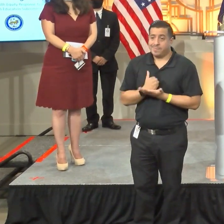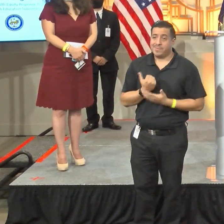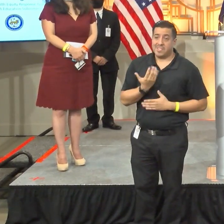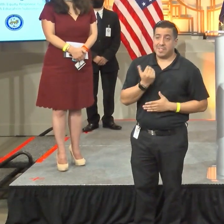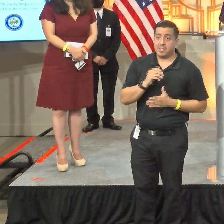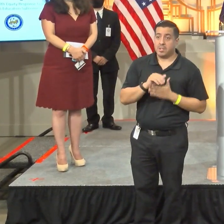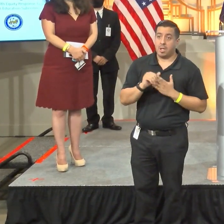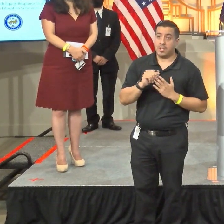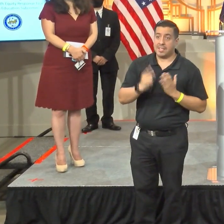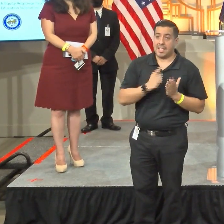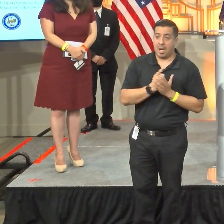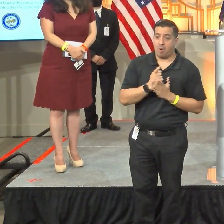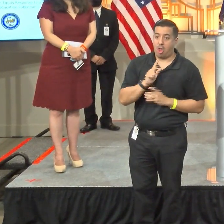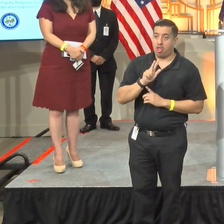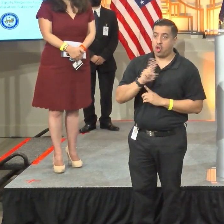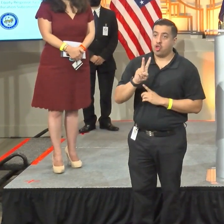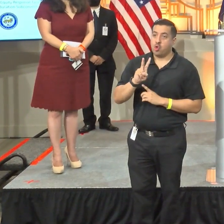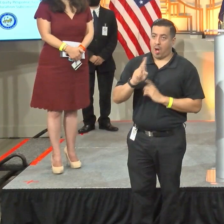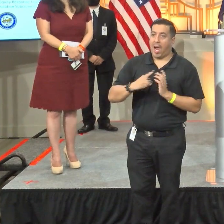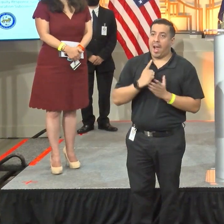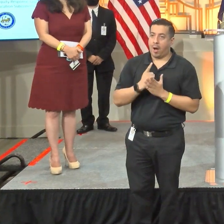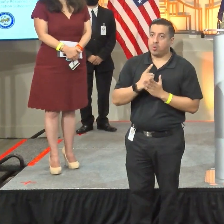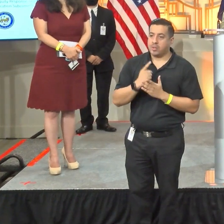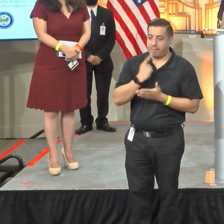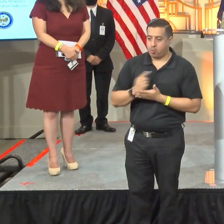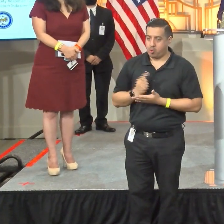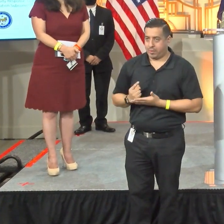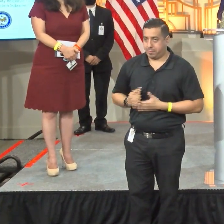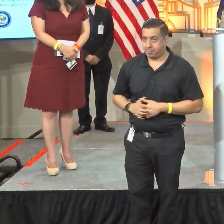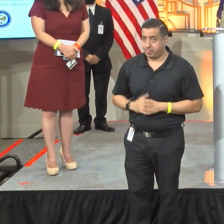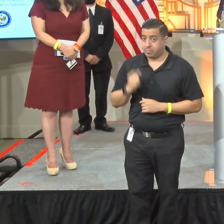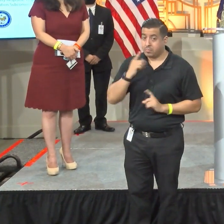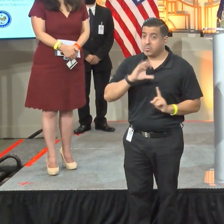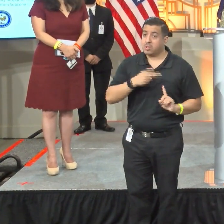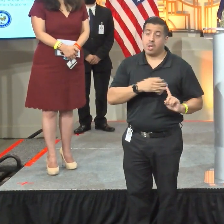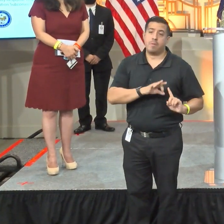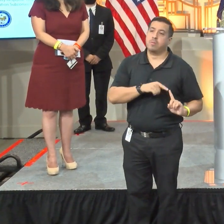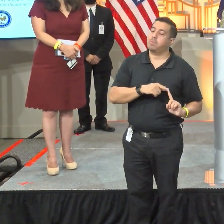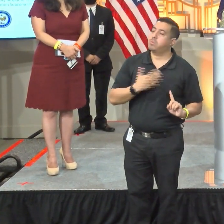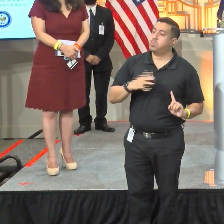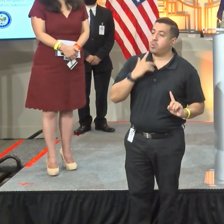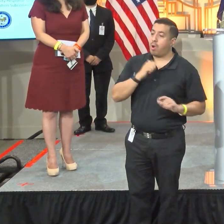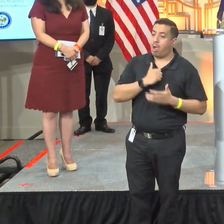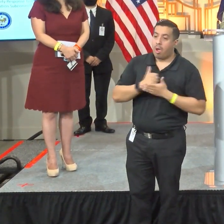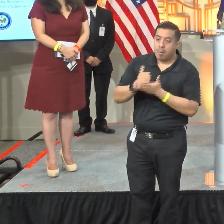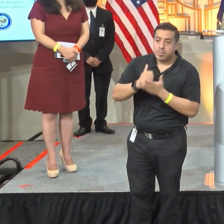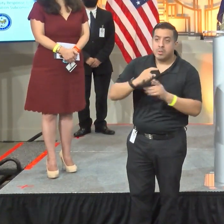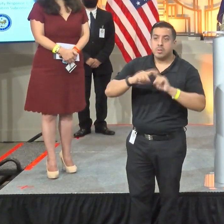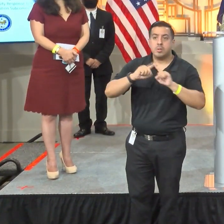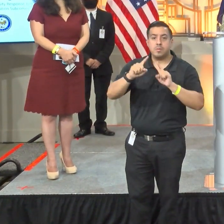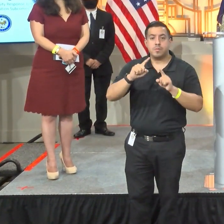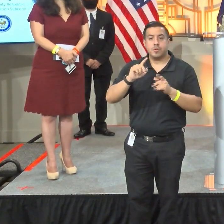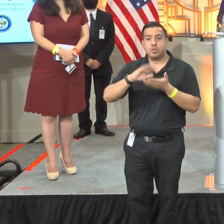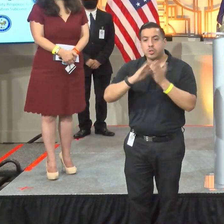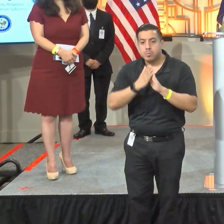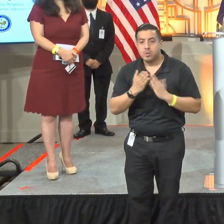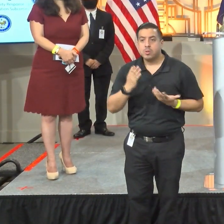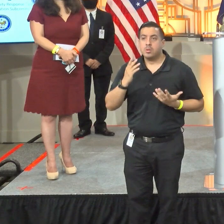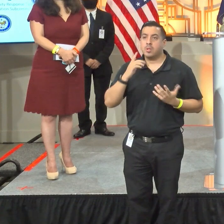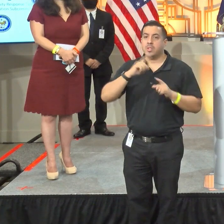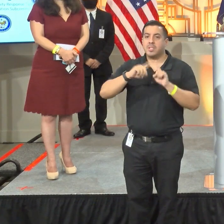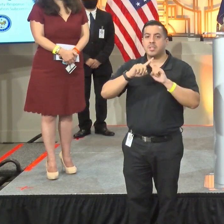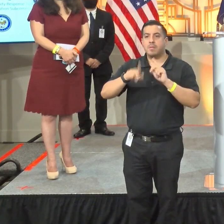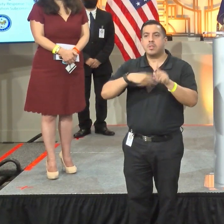32 hours a week. I was the chef's of frontline public health workers. They worked with communities, neighborhoods and faith-based